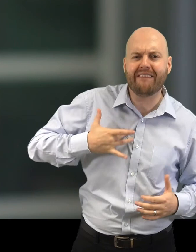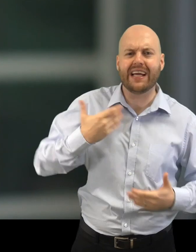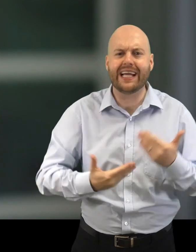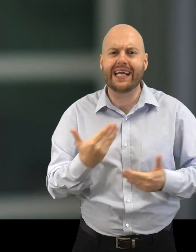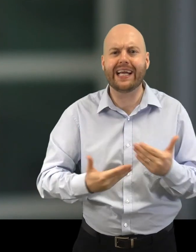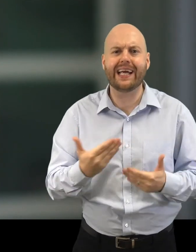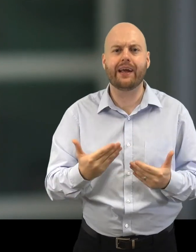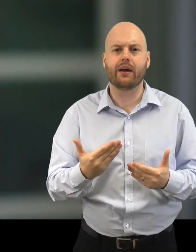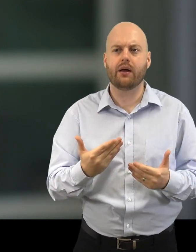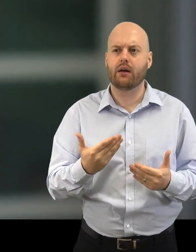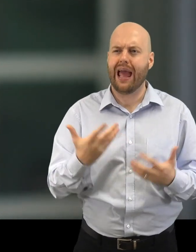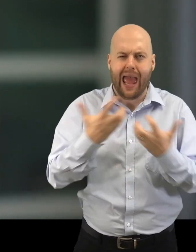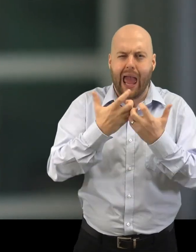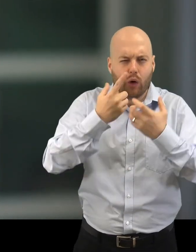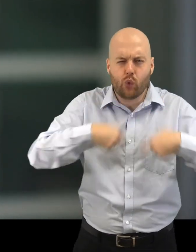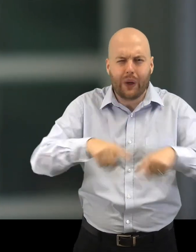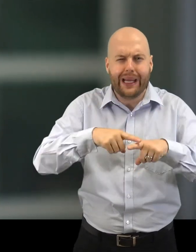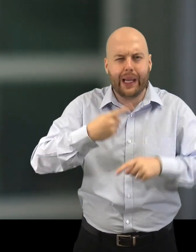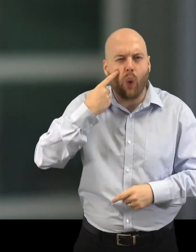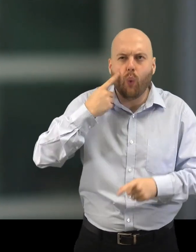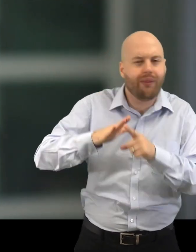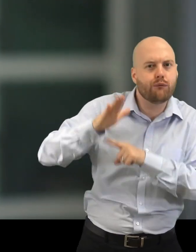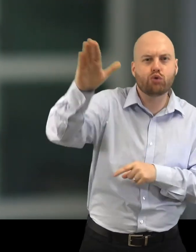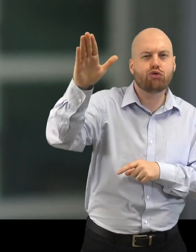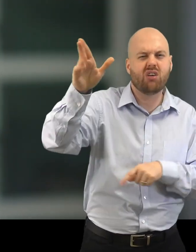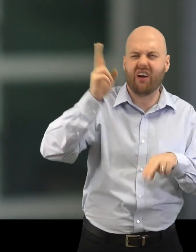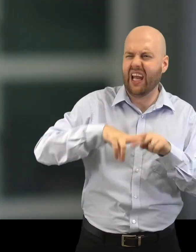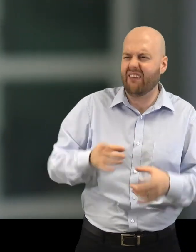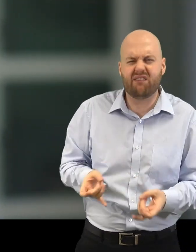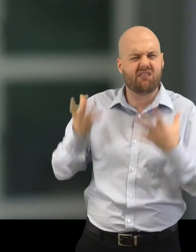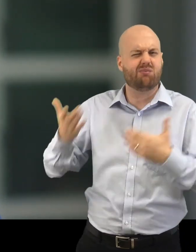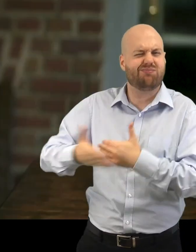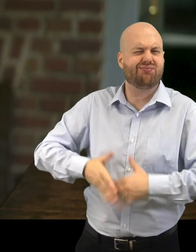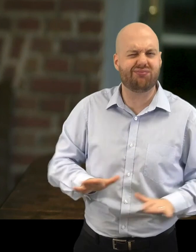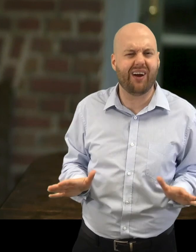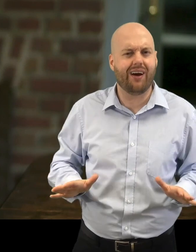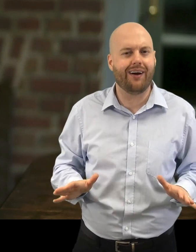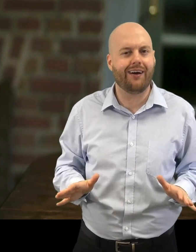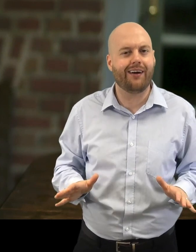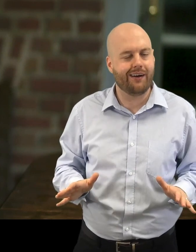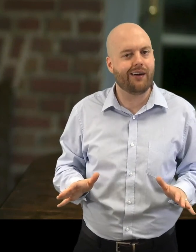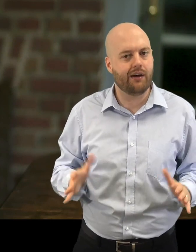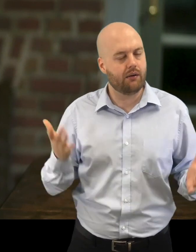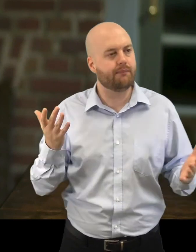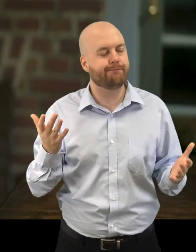and worth living and interesting? And how do we look to the future? And artists are